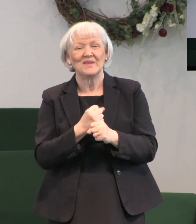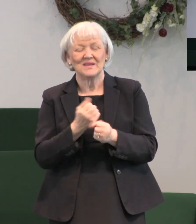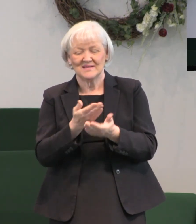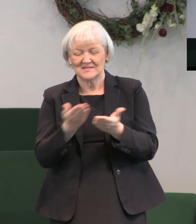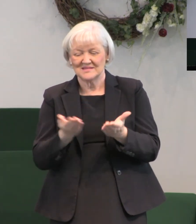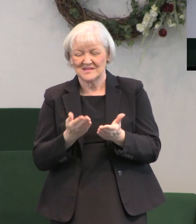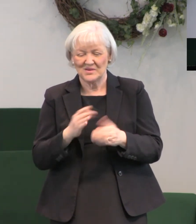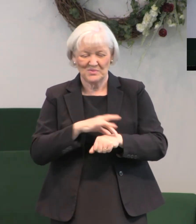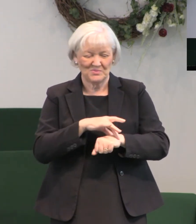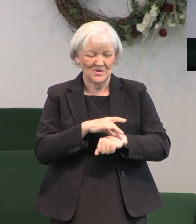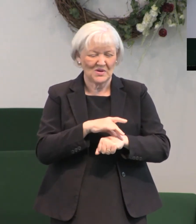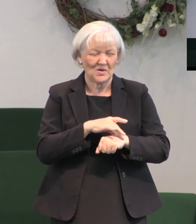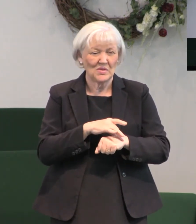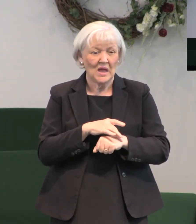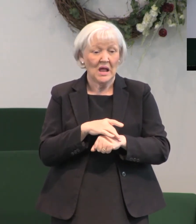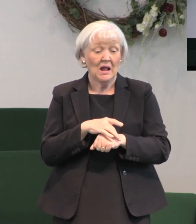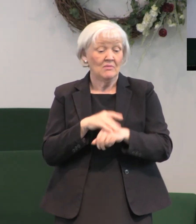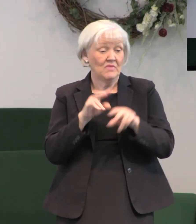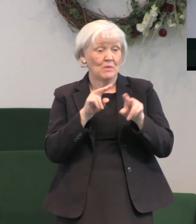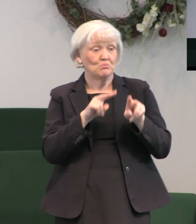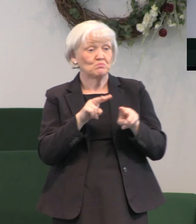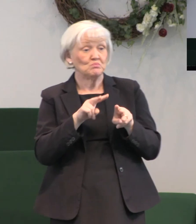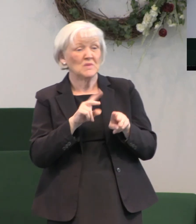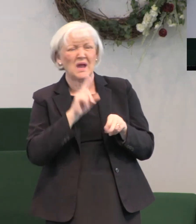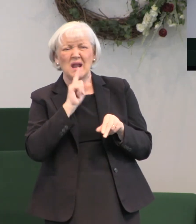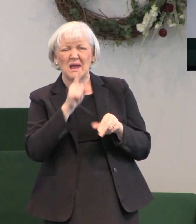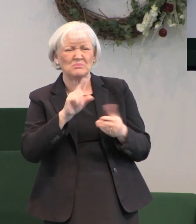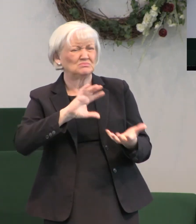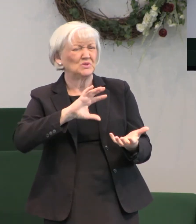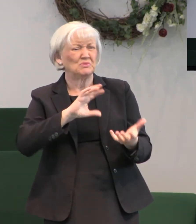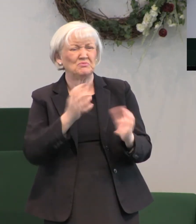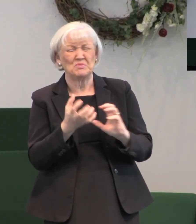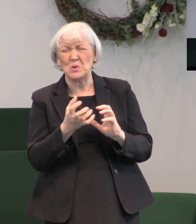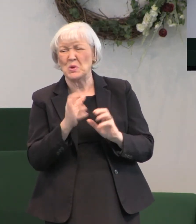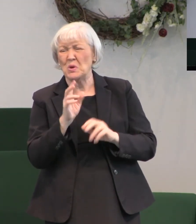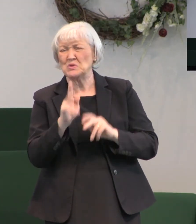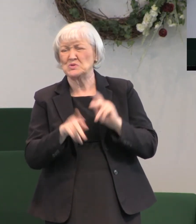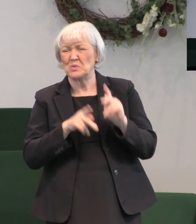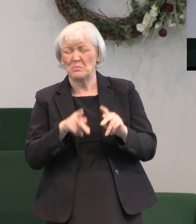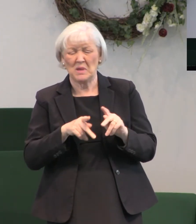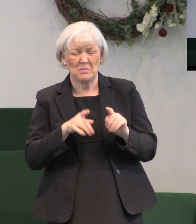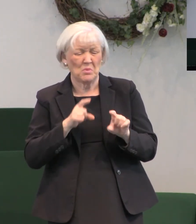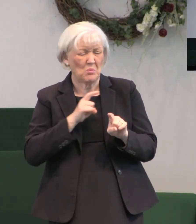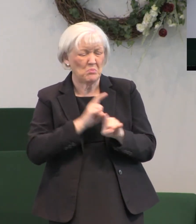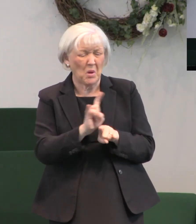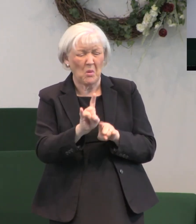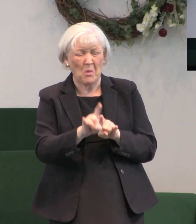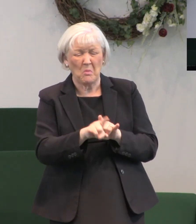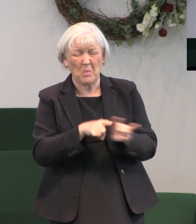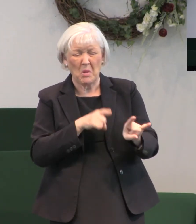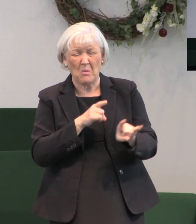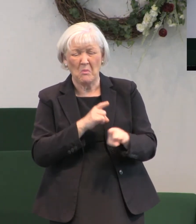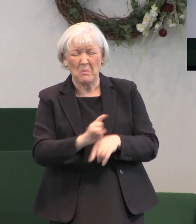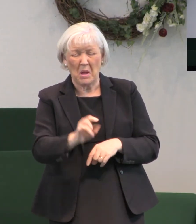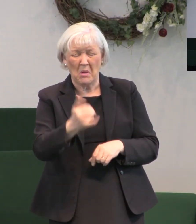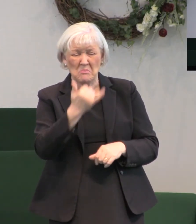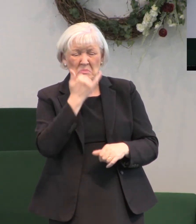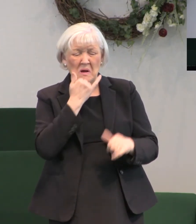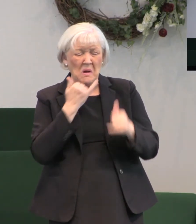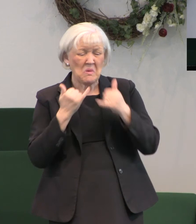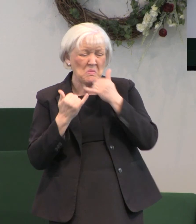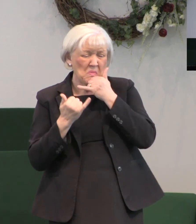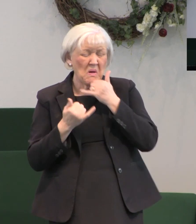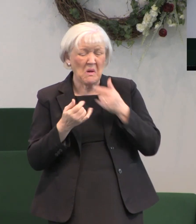they watched I'm sure with confusion when people mistreated him and they mocked him and they